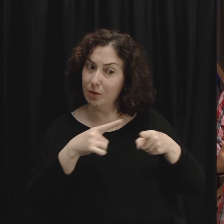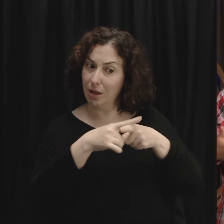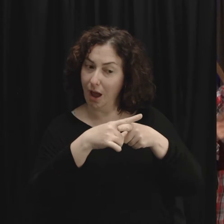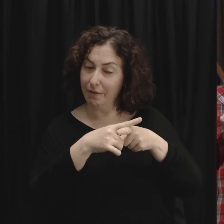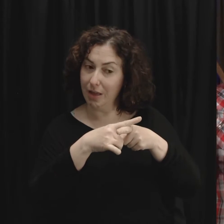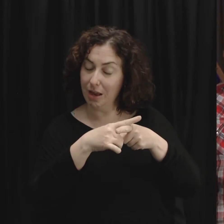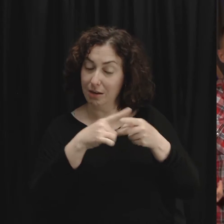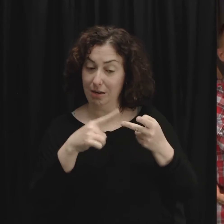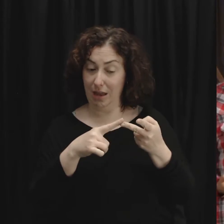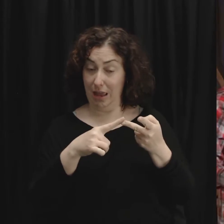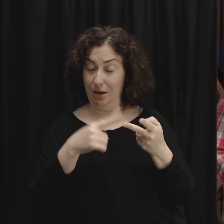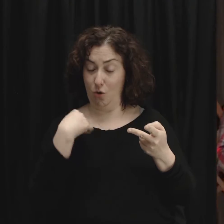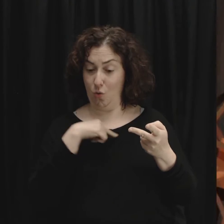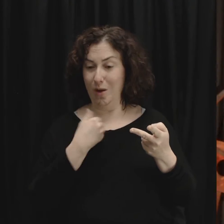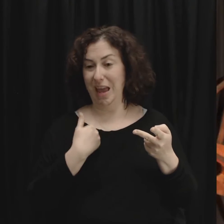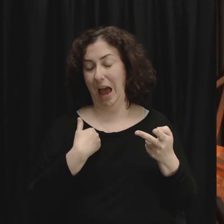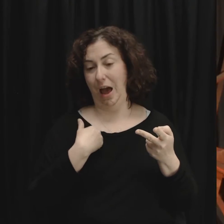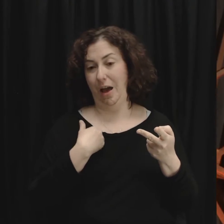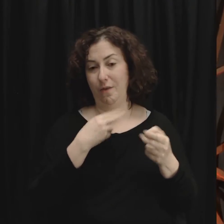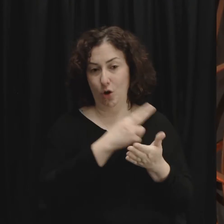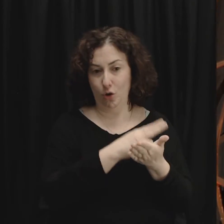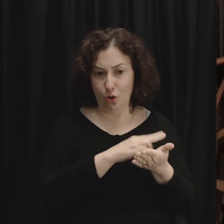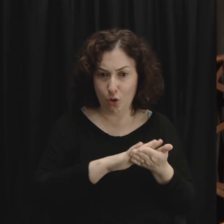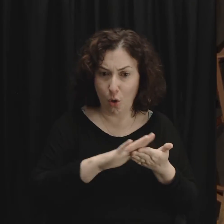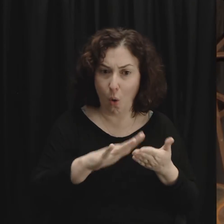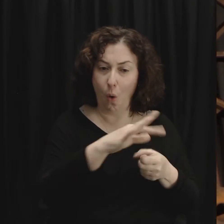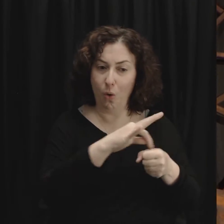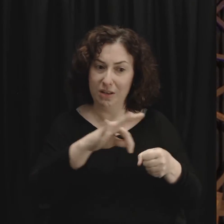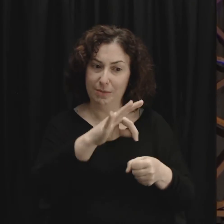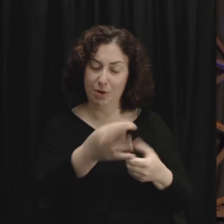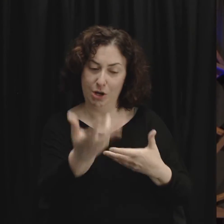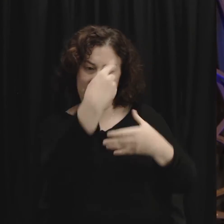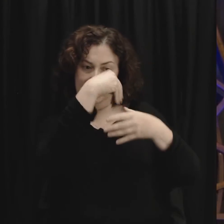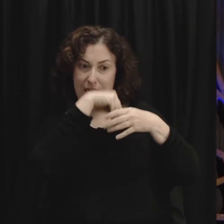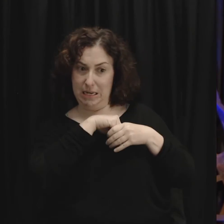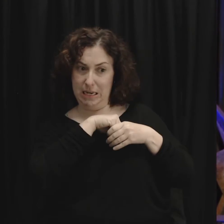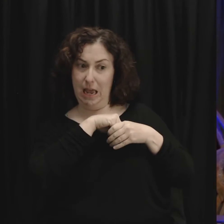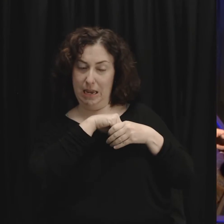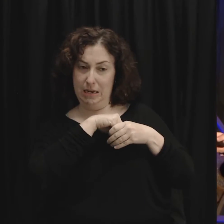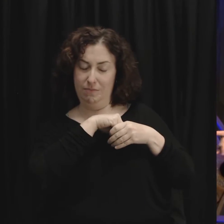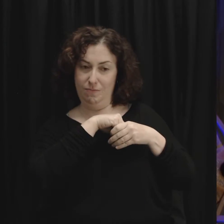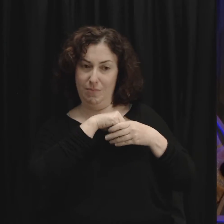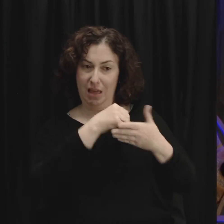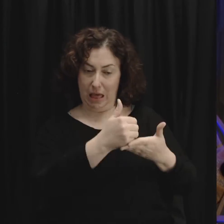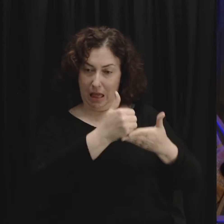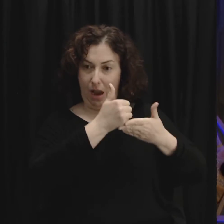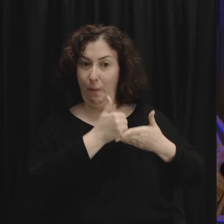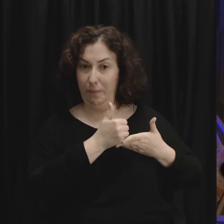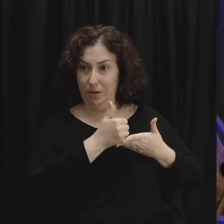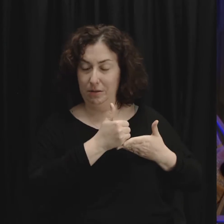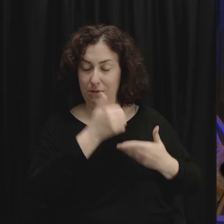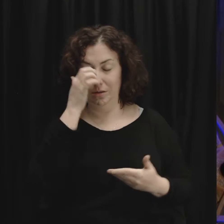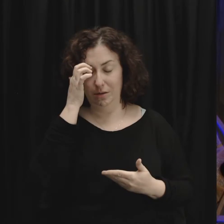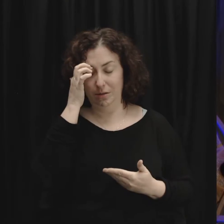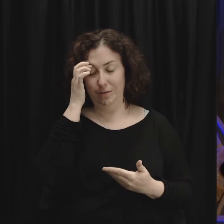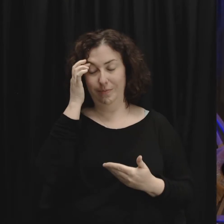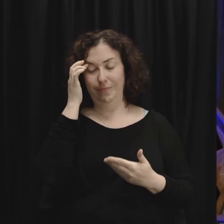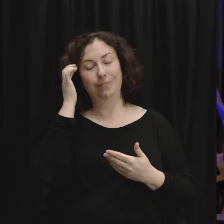live out some of these things. I'm not going to drill down too deeply into these. I am going to point a few things out to you and then this week in our connection